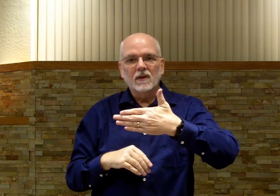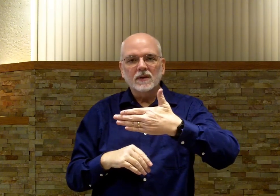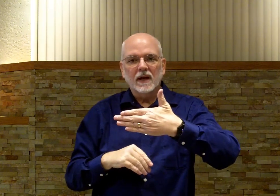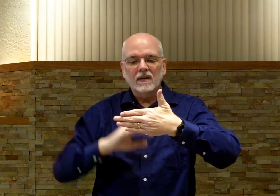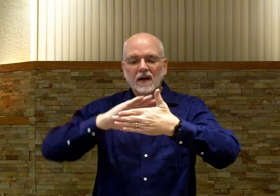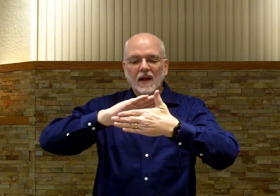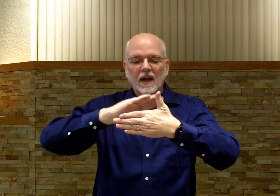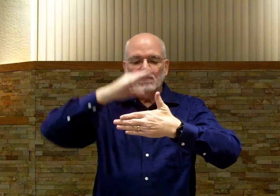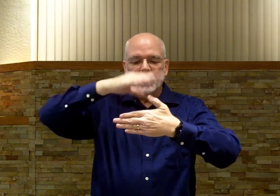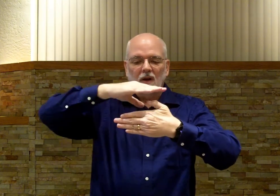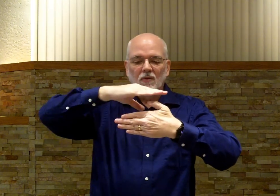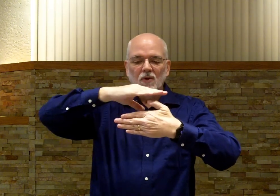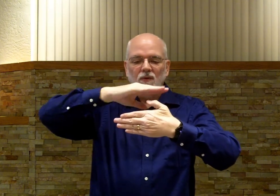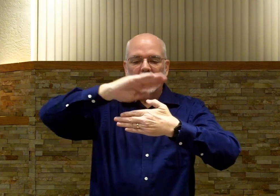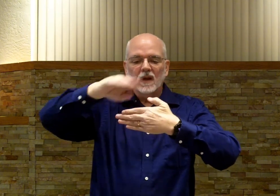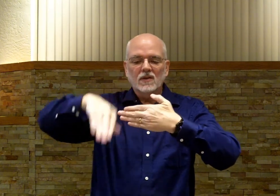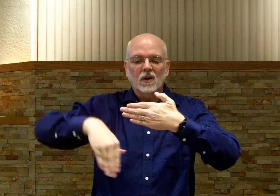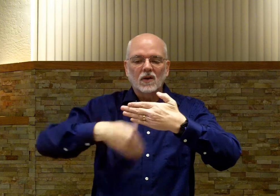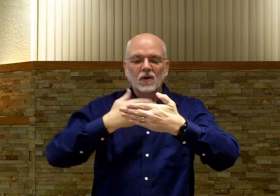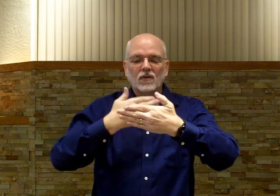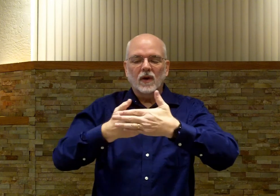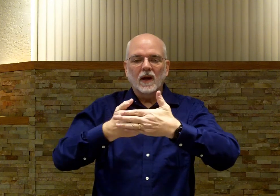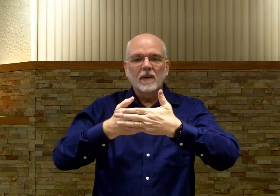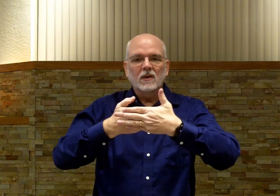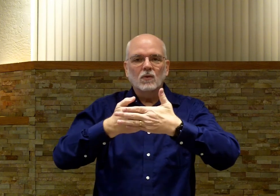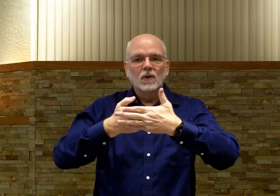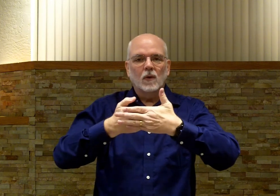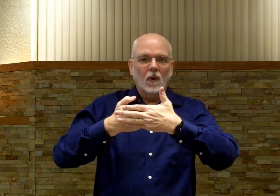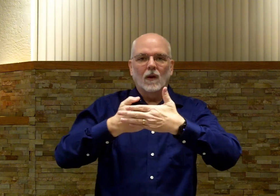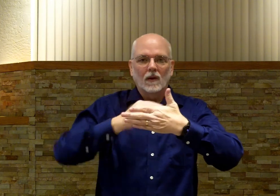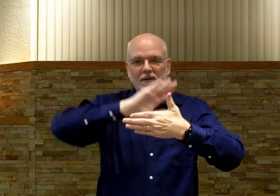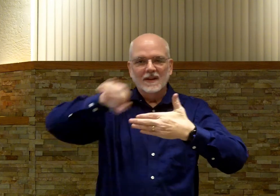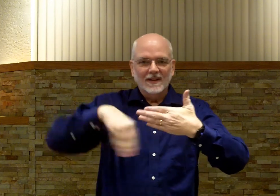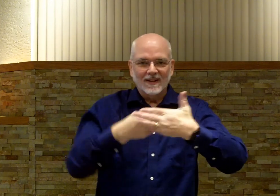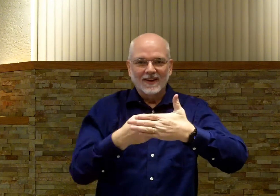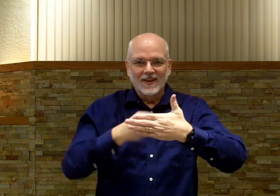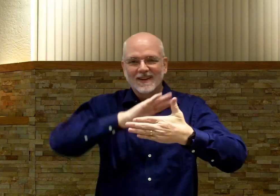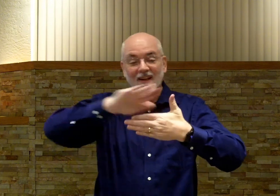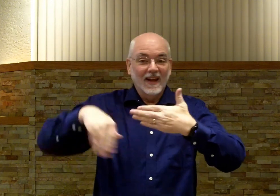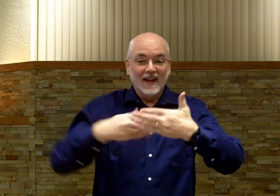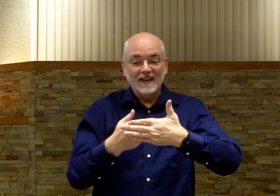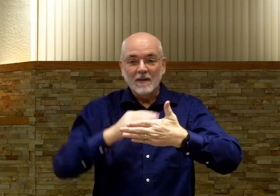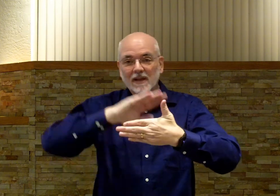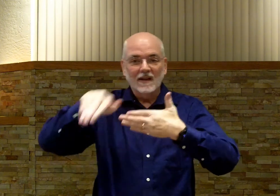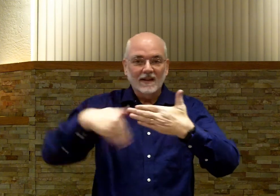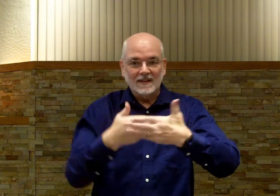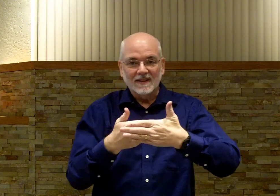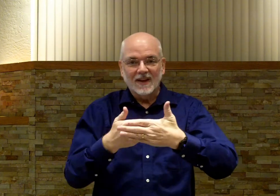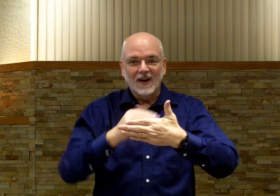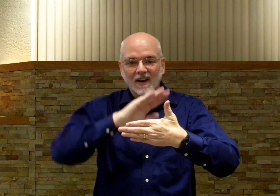knuckles out. Put a little roof on it. Circle the roof around and make the roof a wall. Does that make sense? All right.